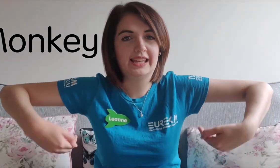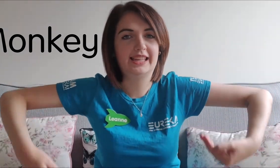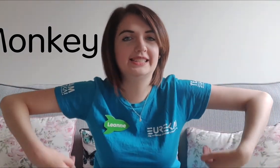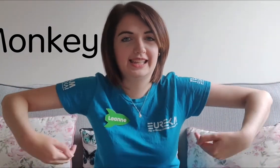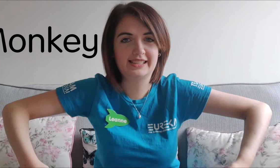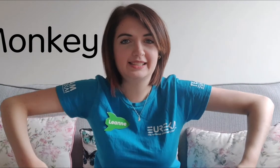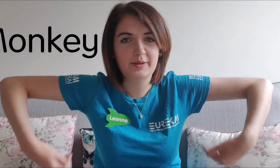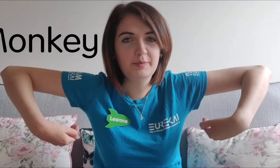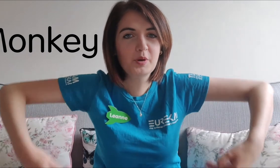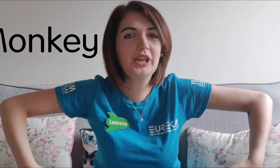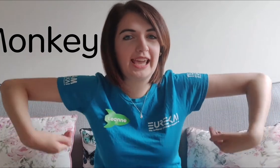is this monkey.